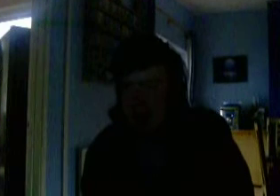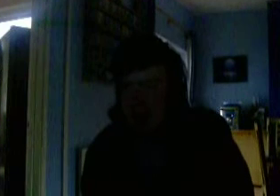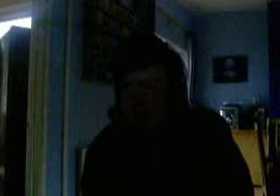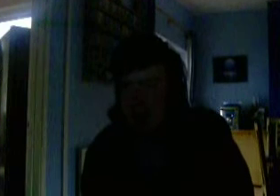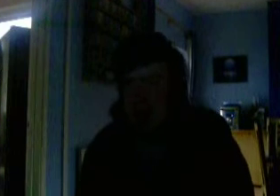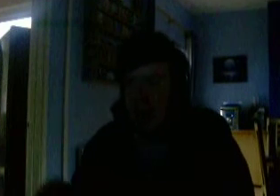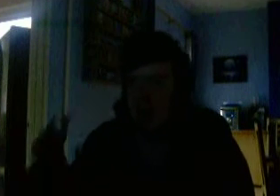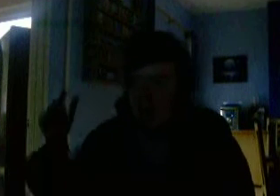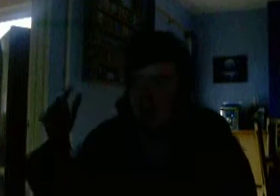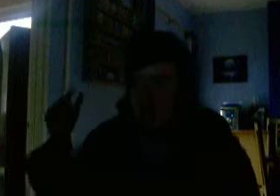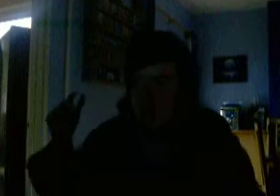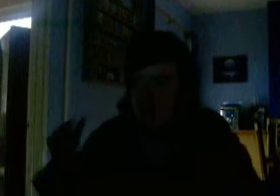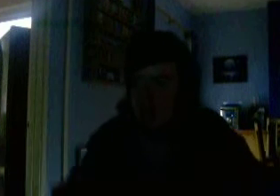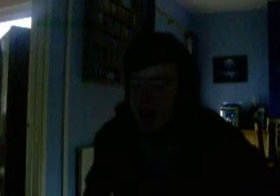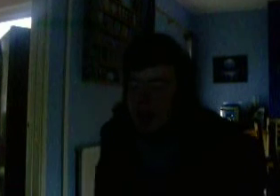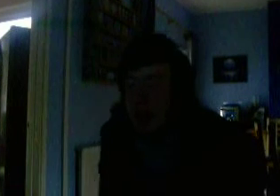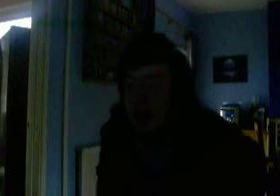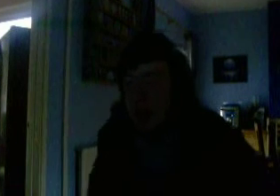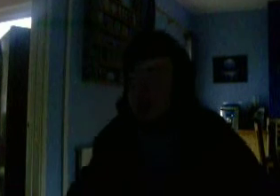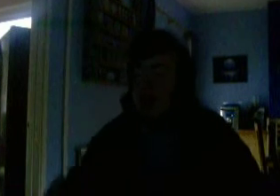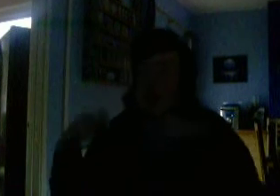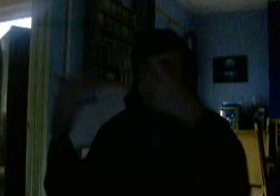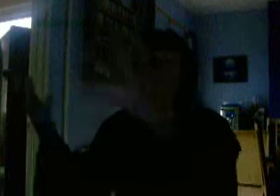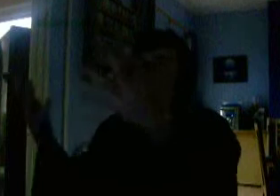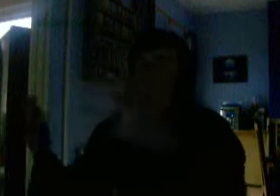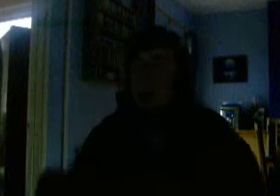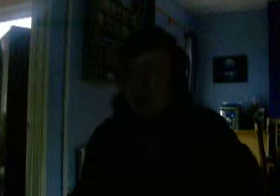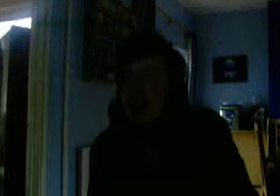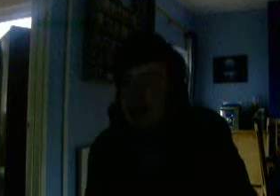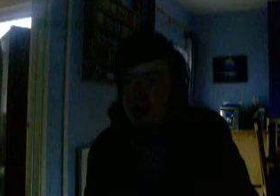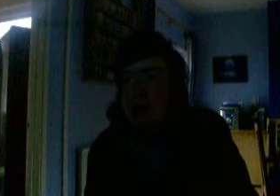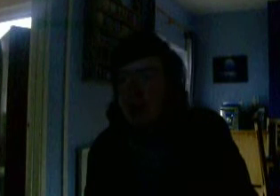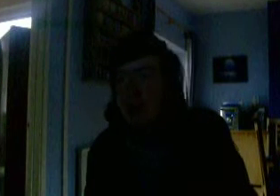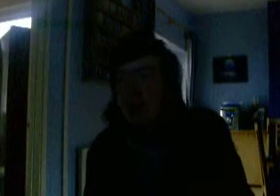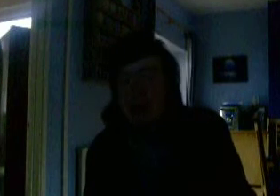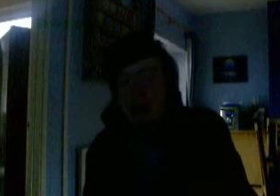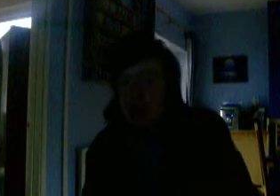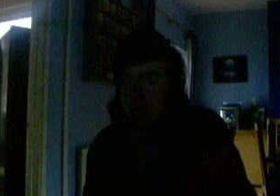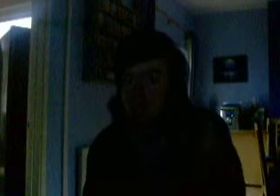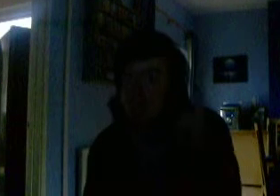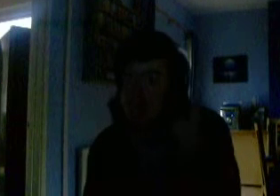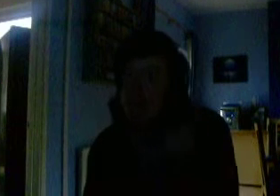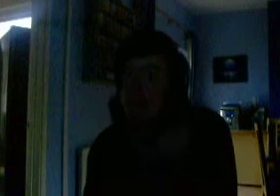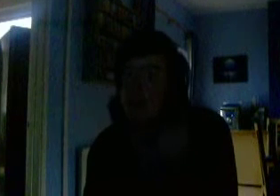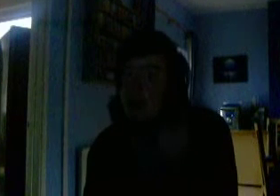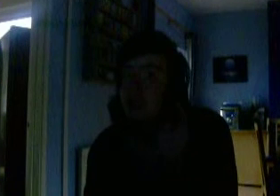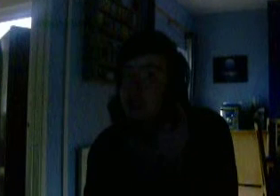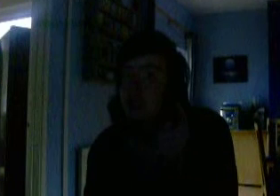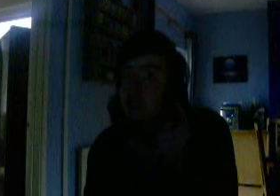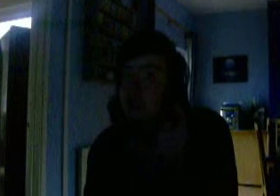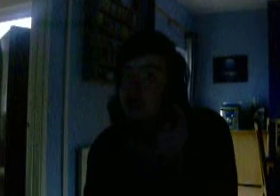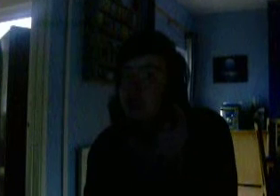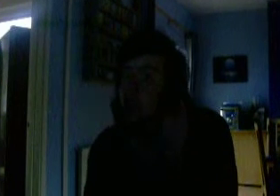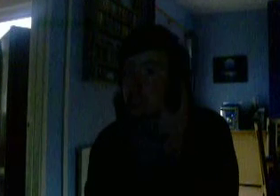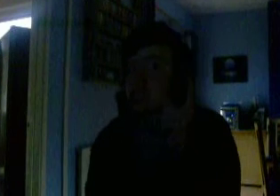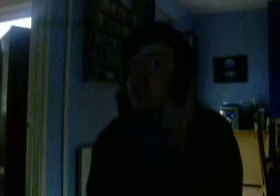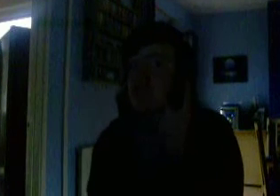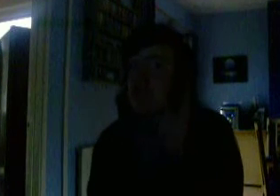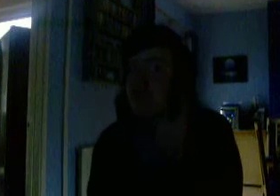called. And they go, uh, and basically you go, and you go to help them. But Jason's still in the building. Jason's still in the